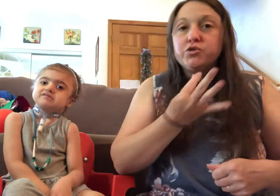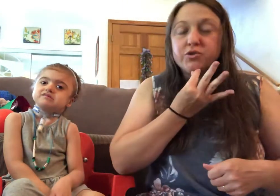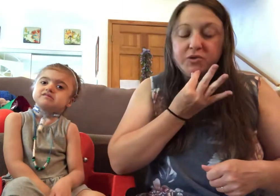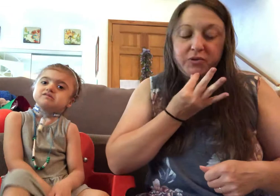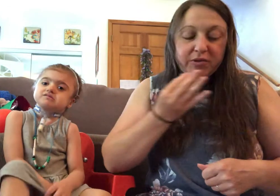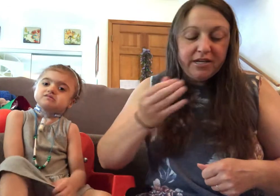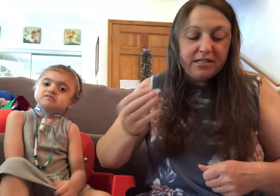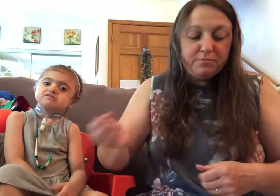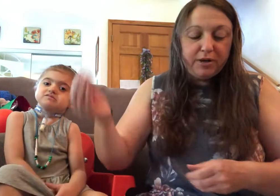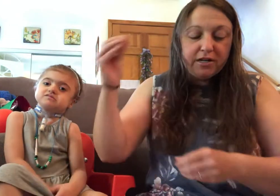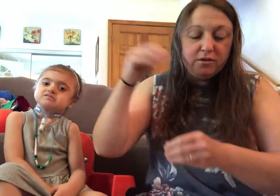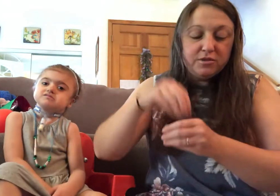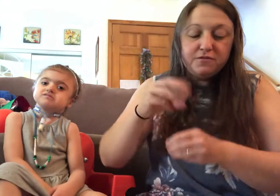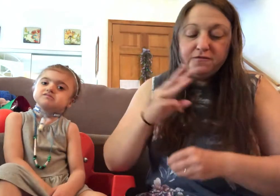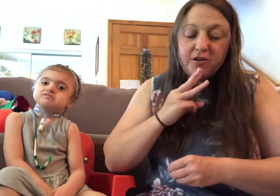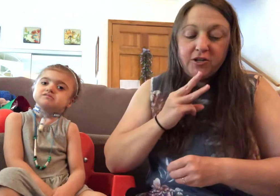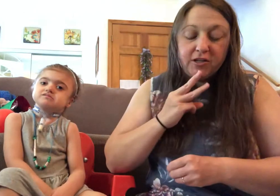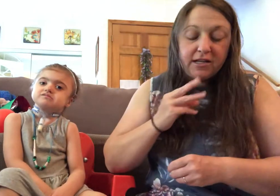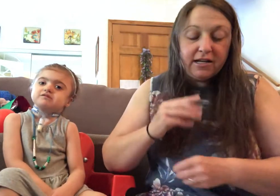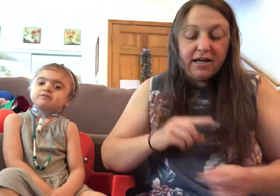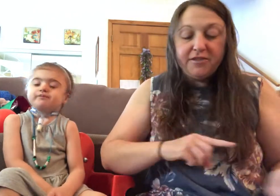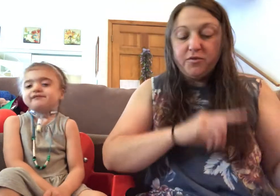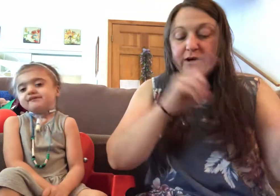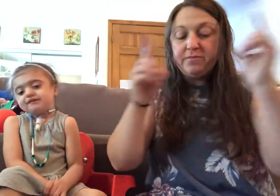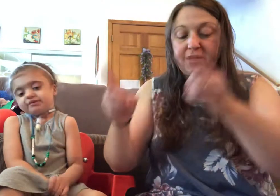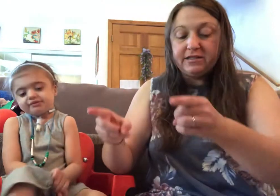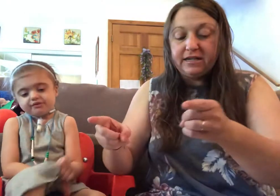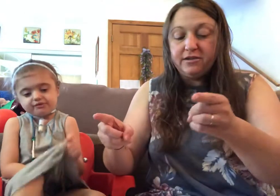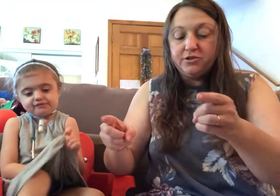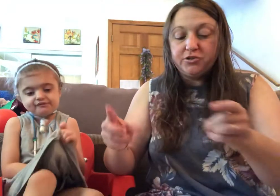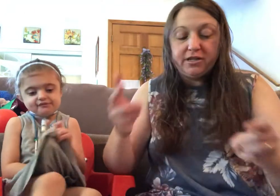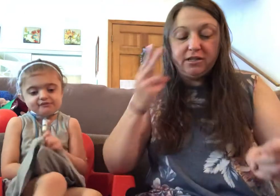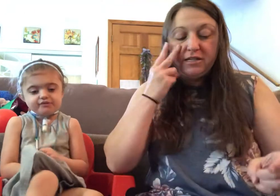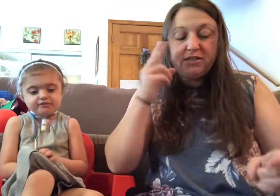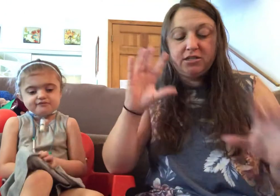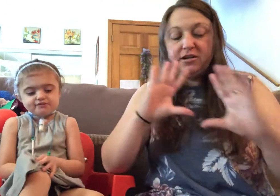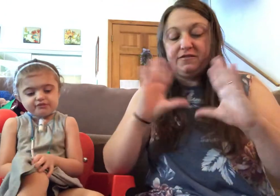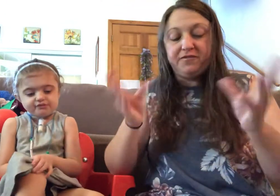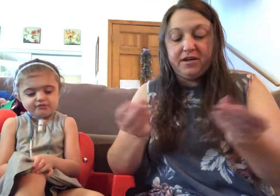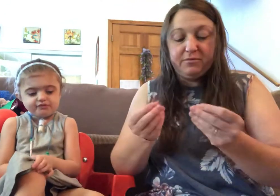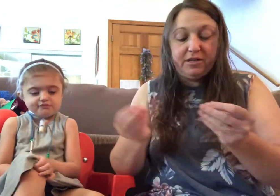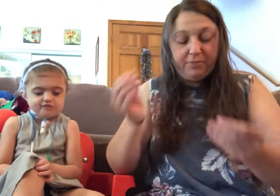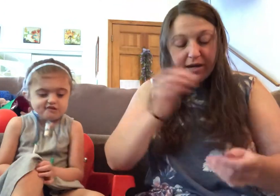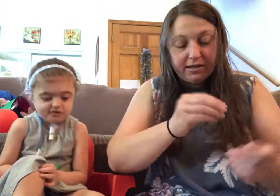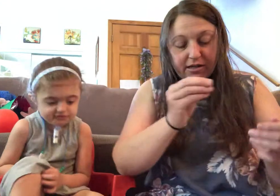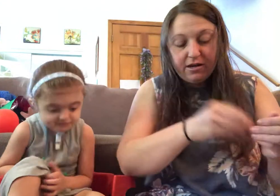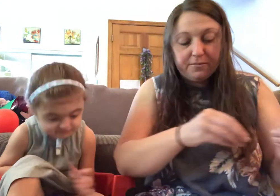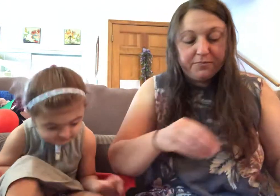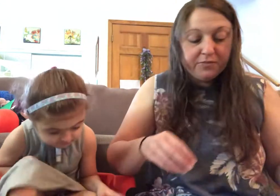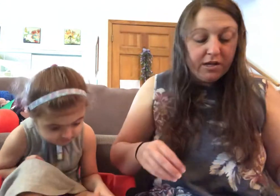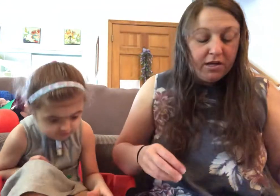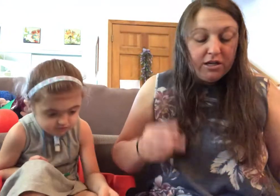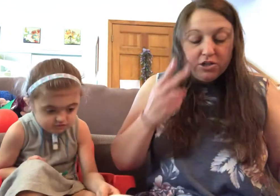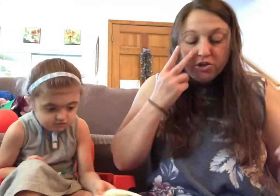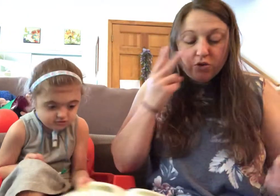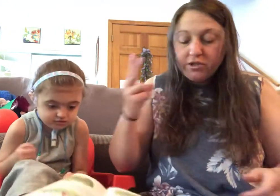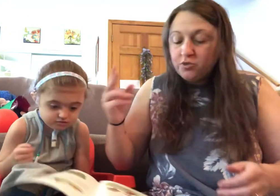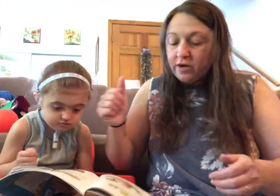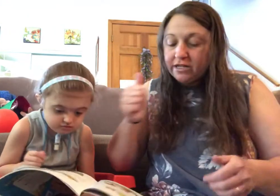Soon, his bucket was full. On the way back down the trail, he saw a family packing up. George watched